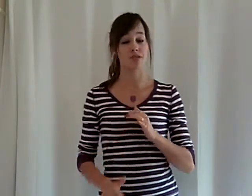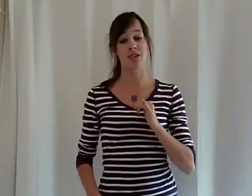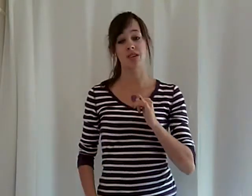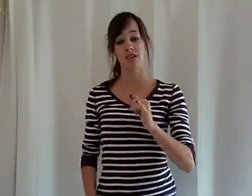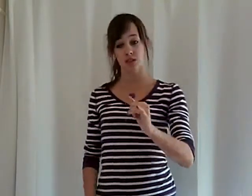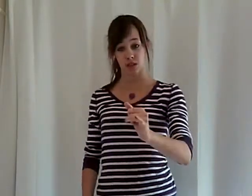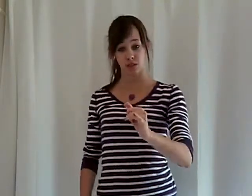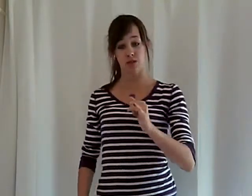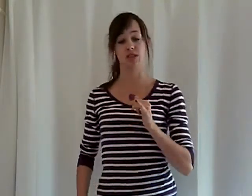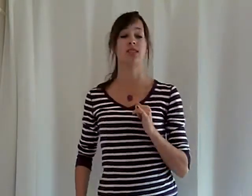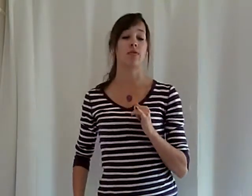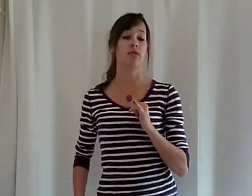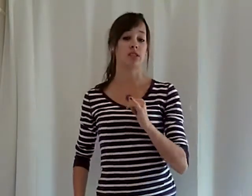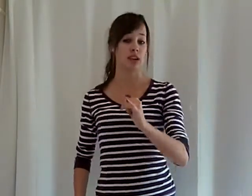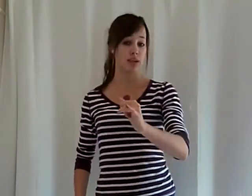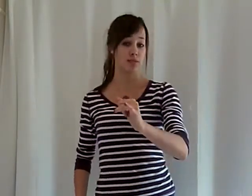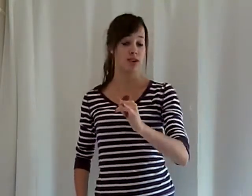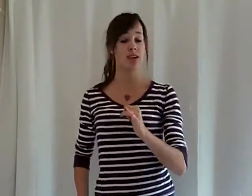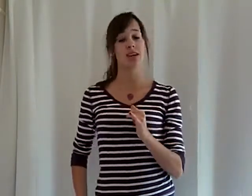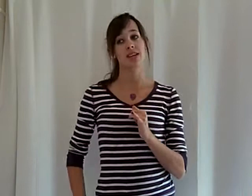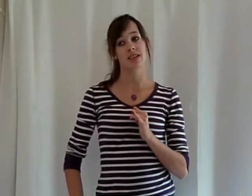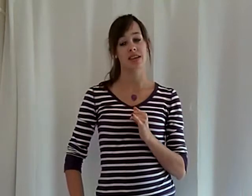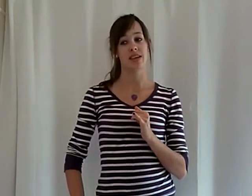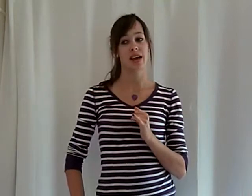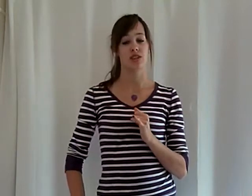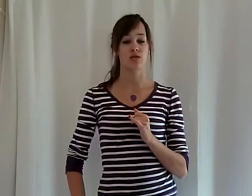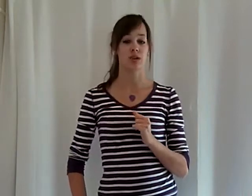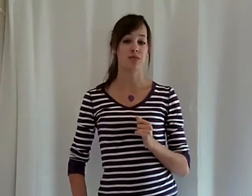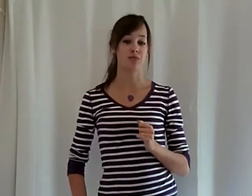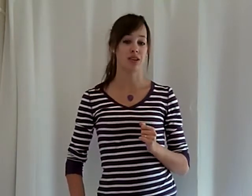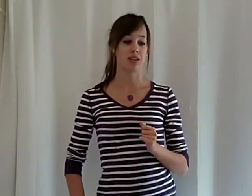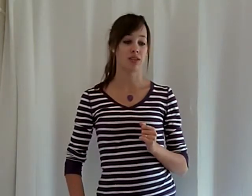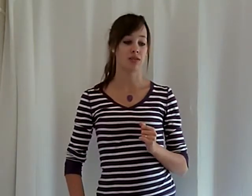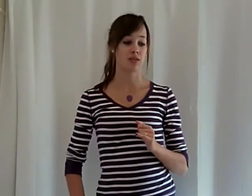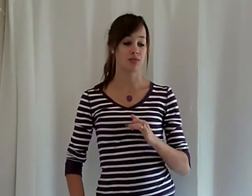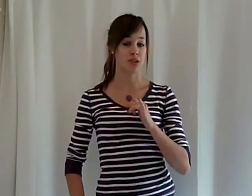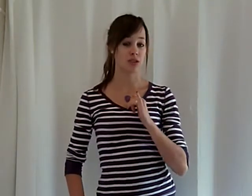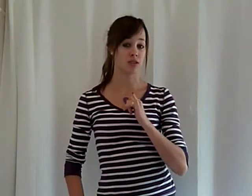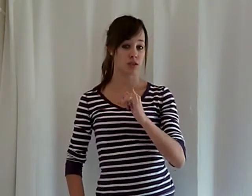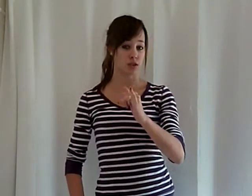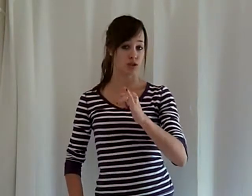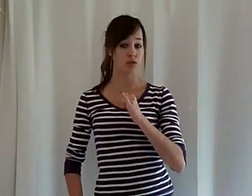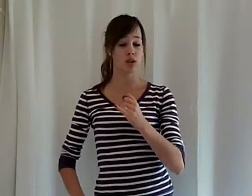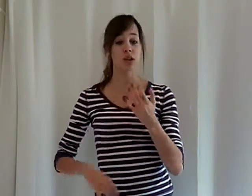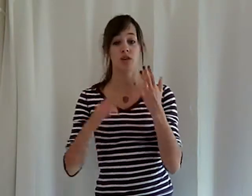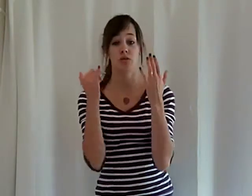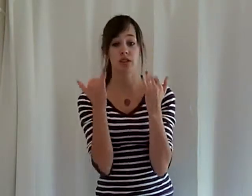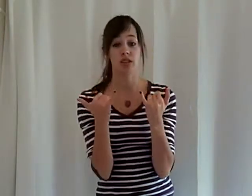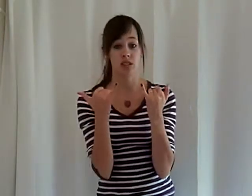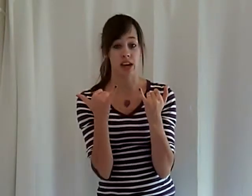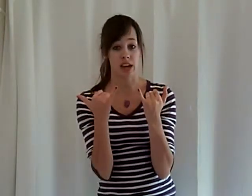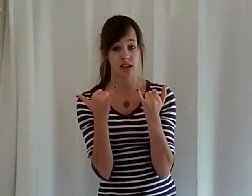me, too. And this time for same. Say that you wanna be with me, too. So, I'll stay.